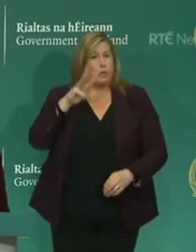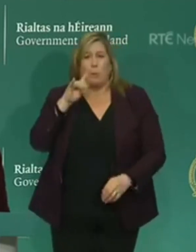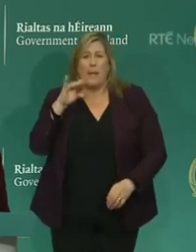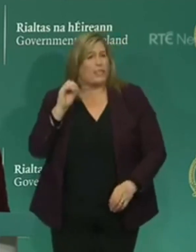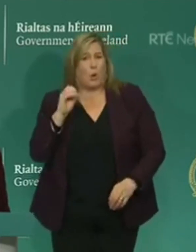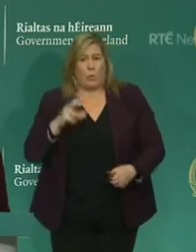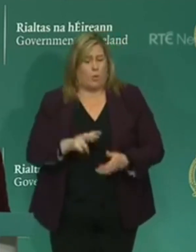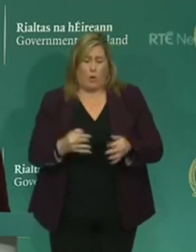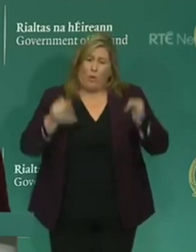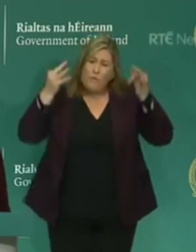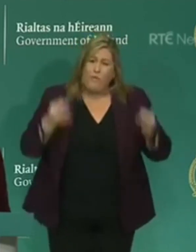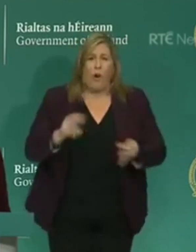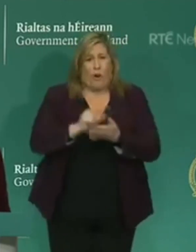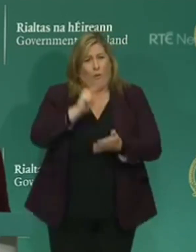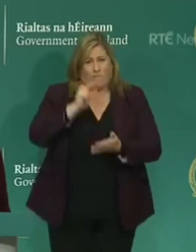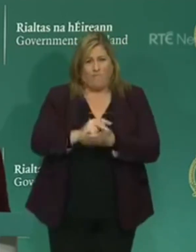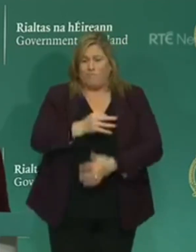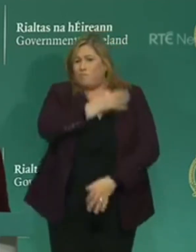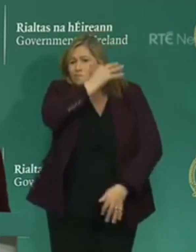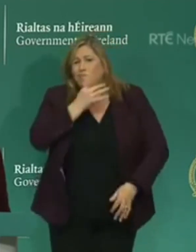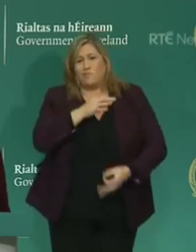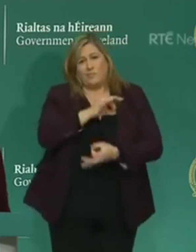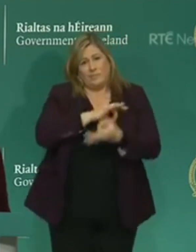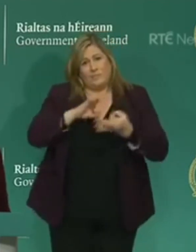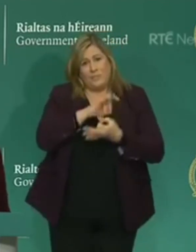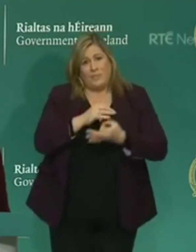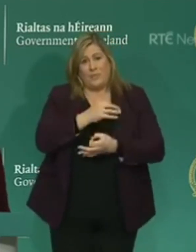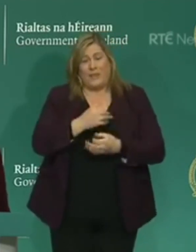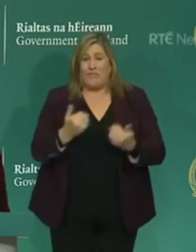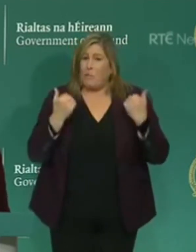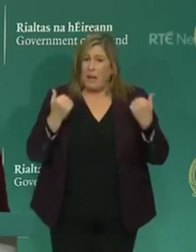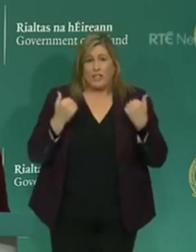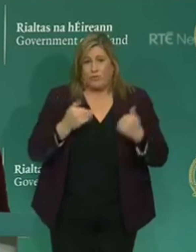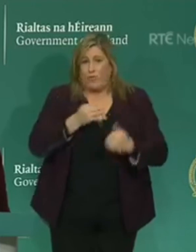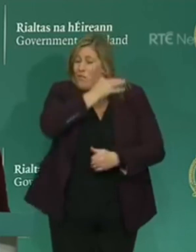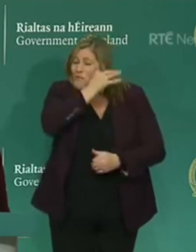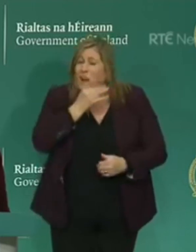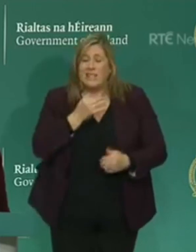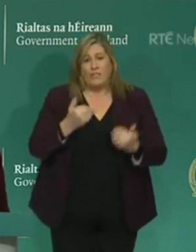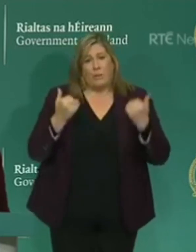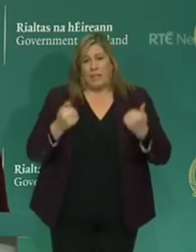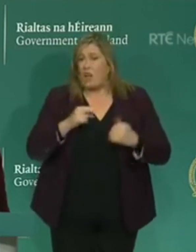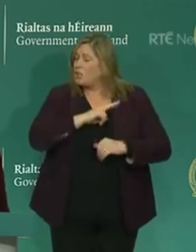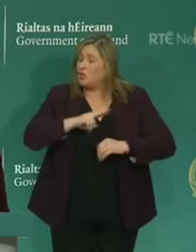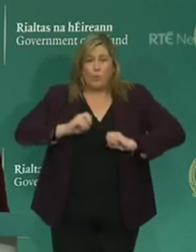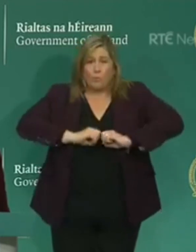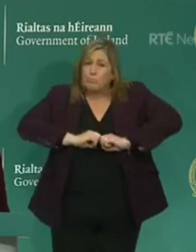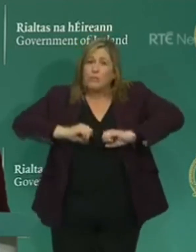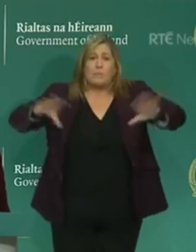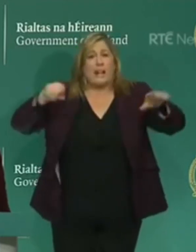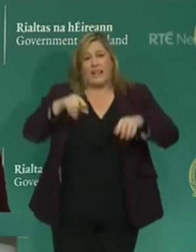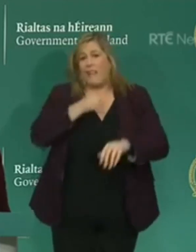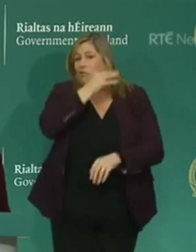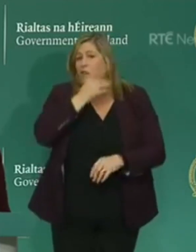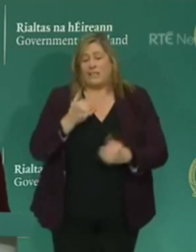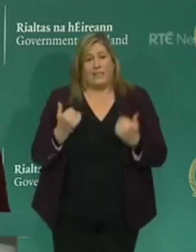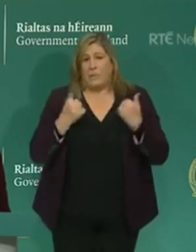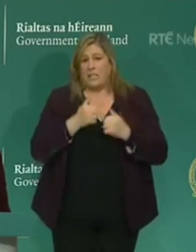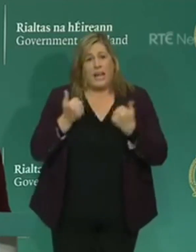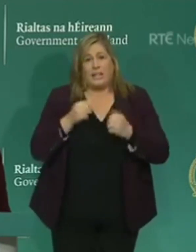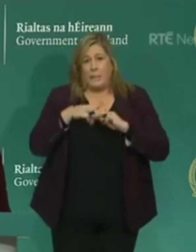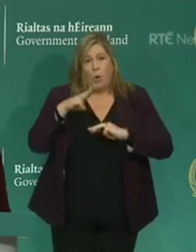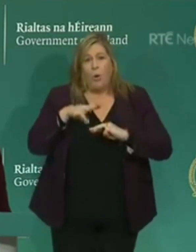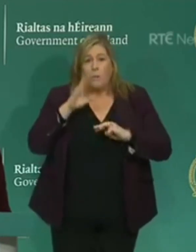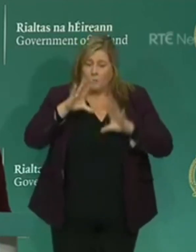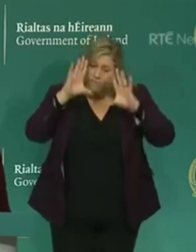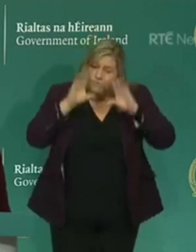You are urged to ignore misinformation circulating on social media and not to spread it further. Reputable information